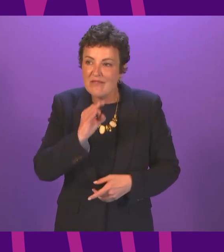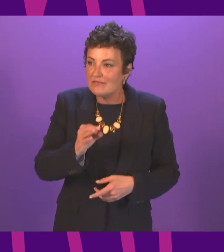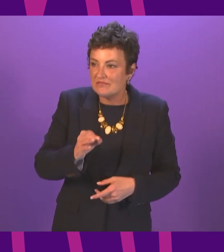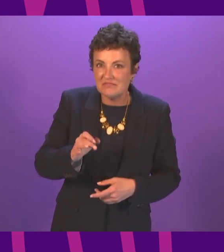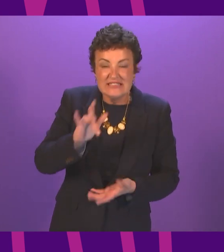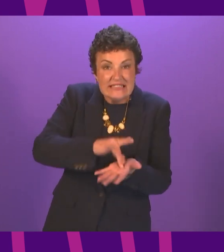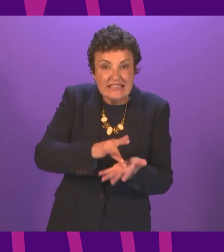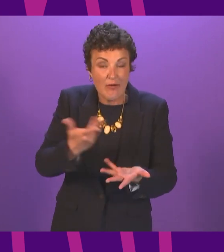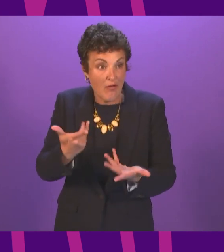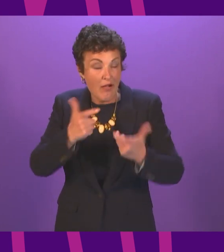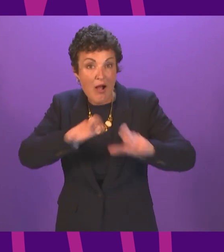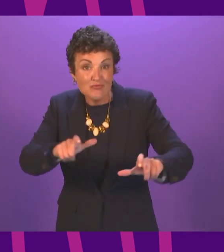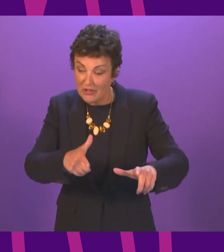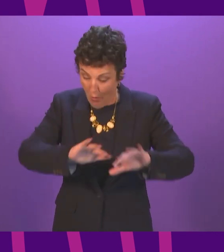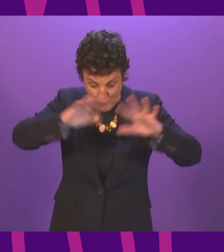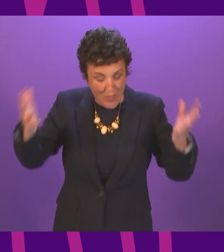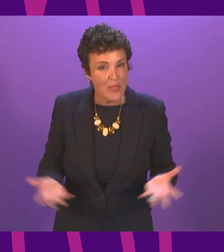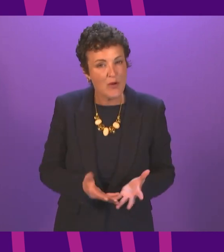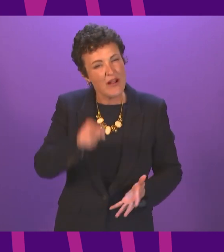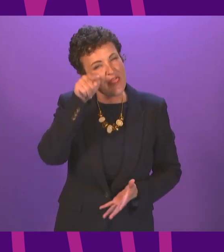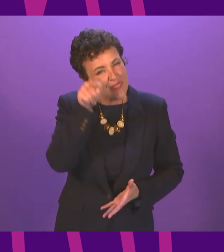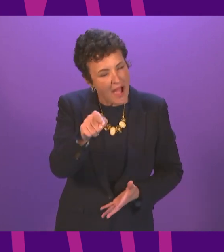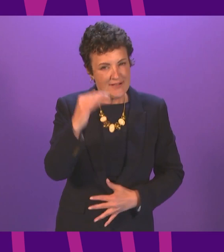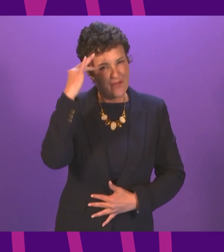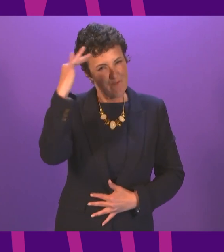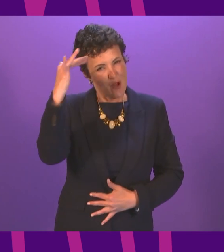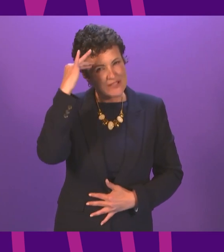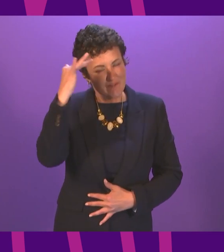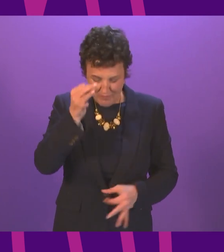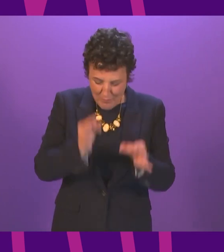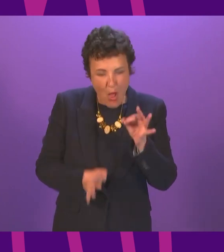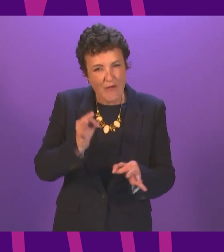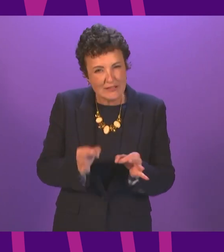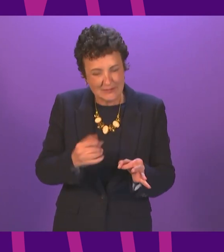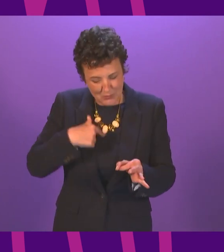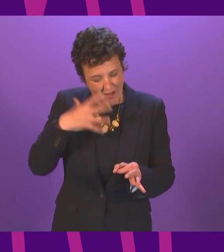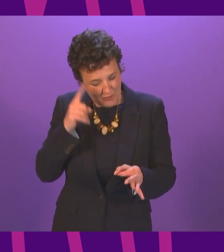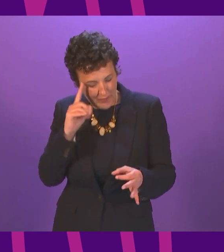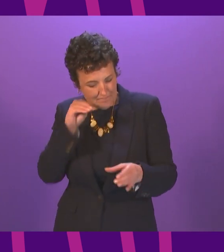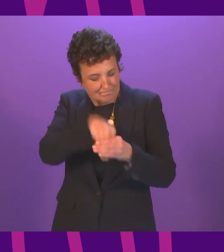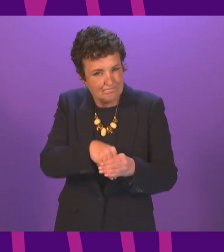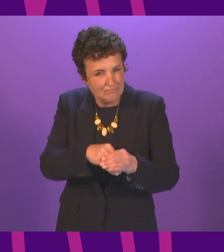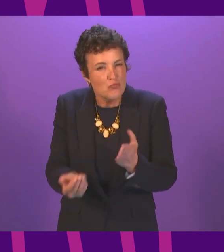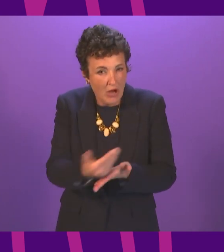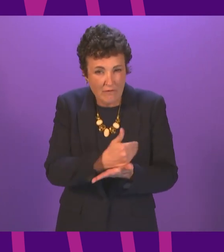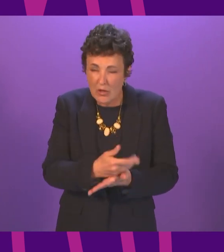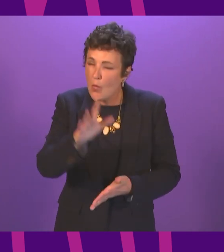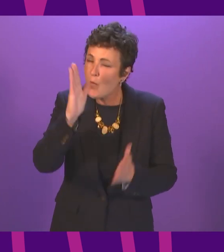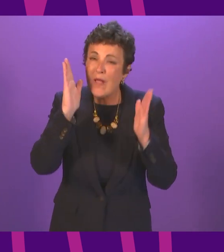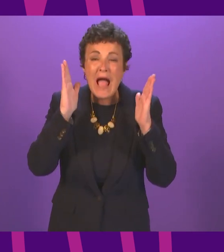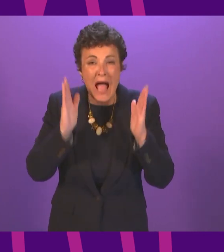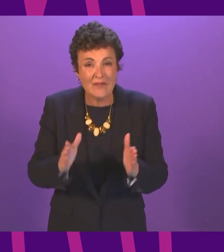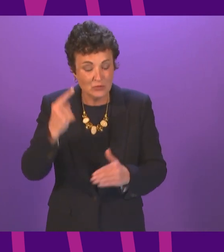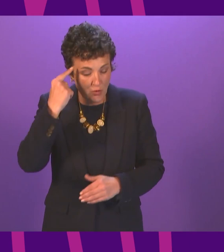and around the world that is the ethos that we need in our recovery taking every road to what